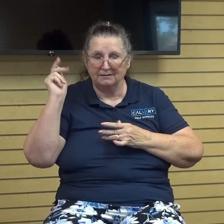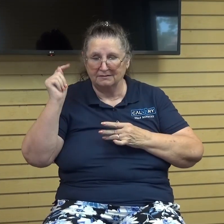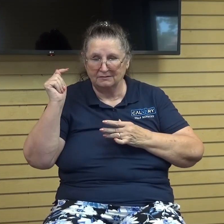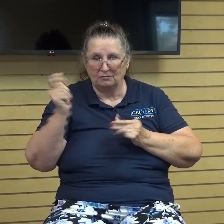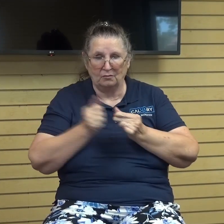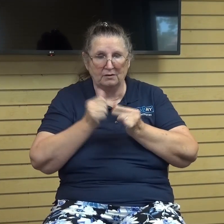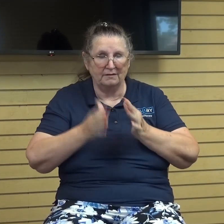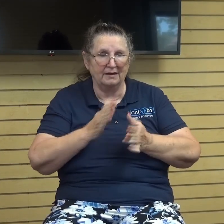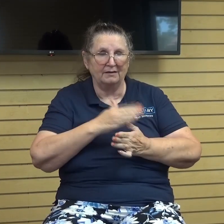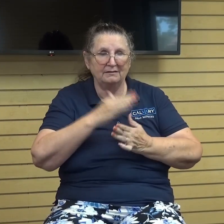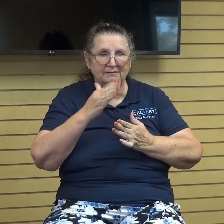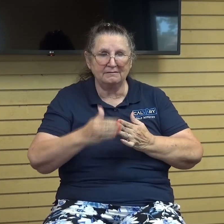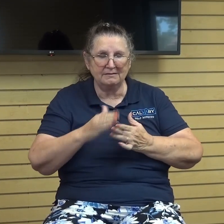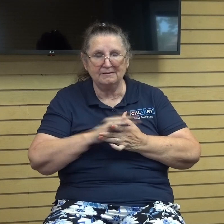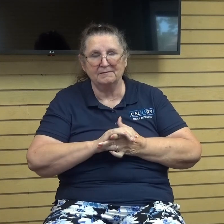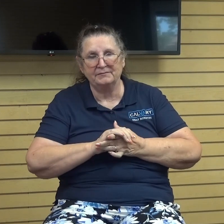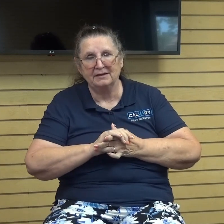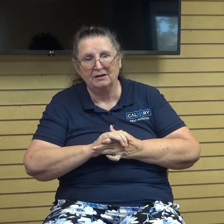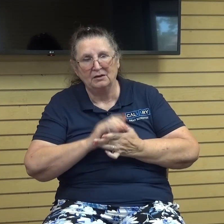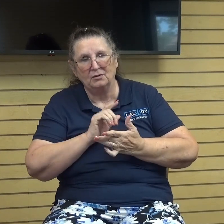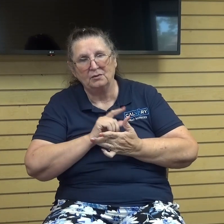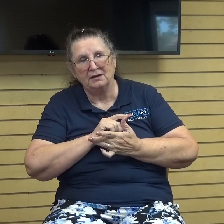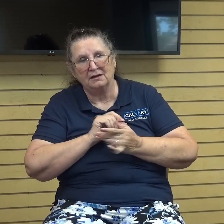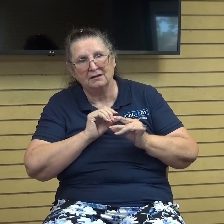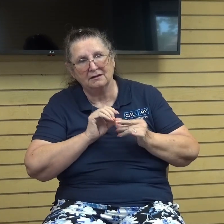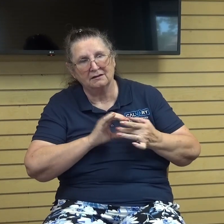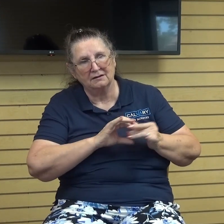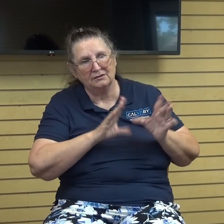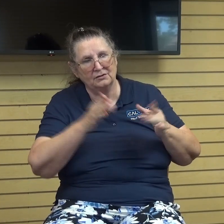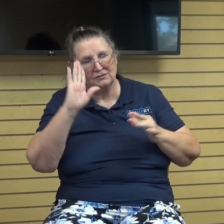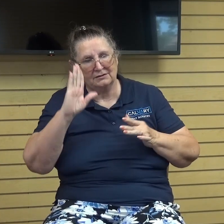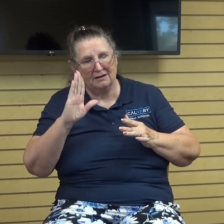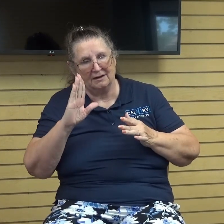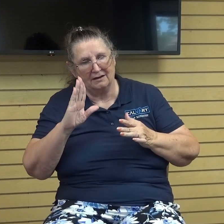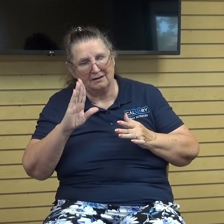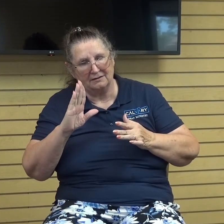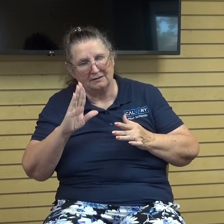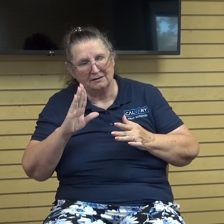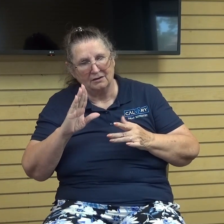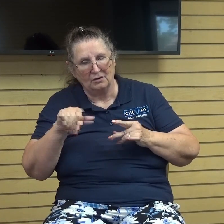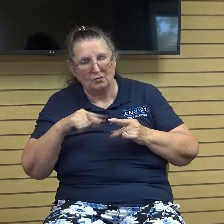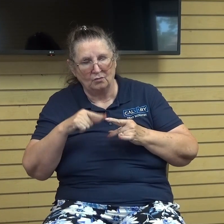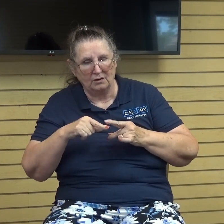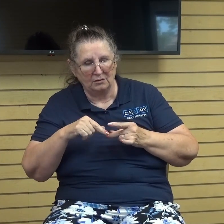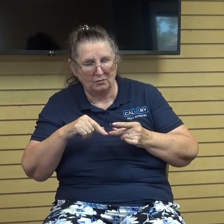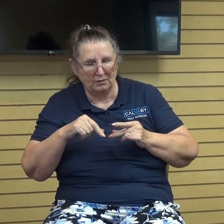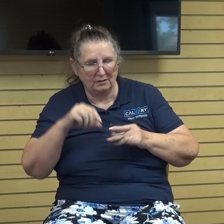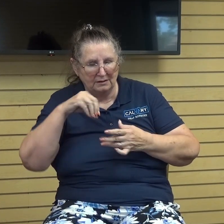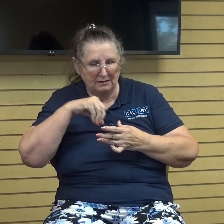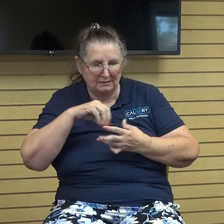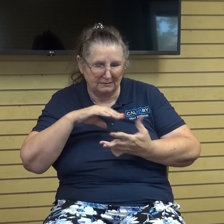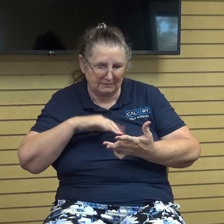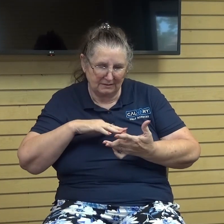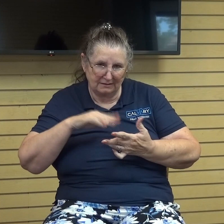yet we can lose god even while we are walking among those wonders wonders of his word psalm